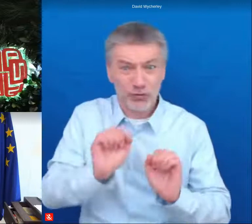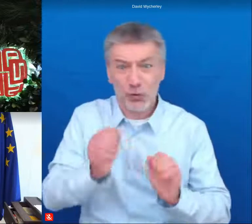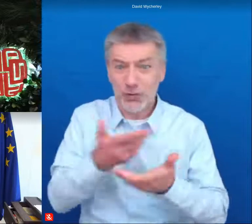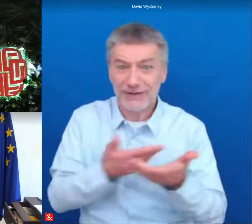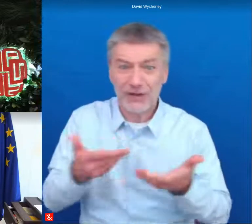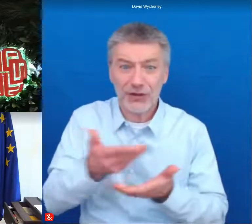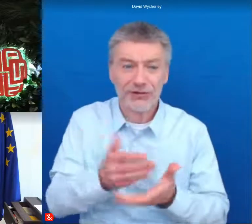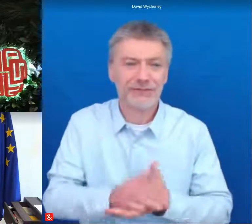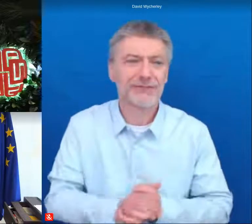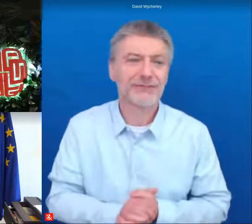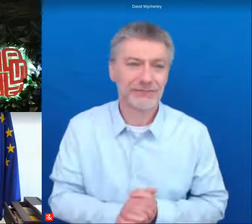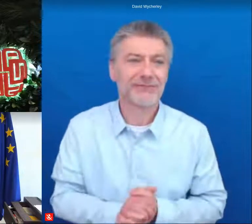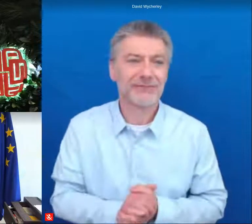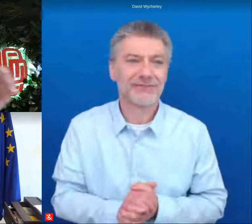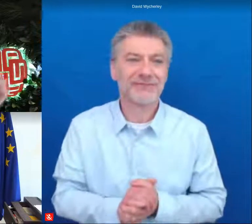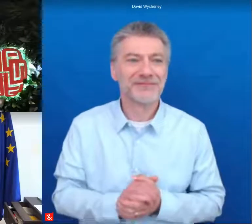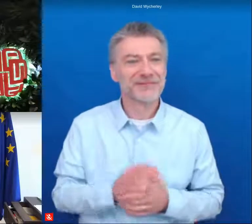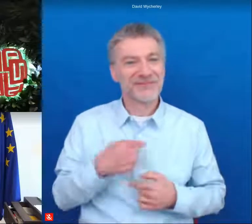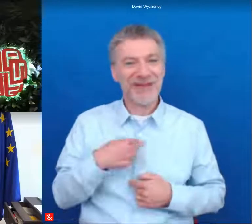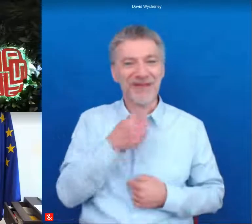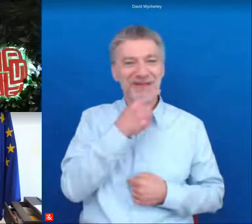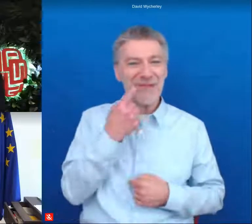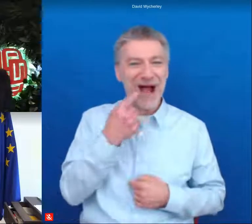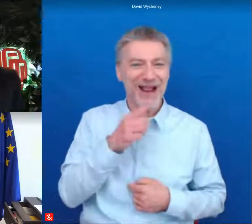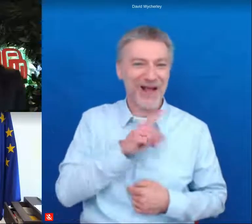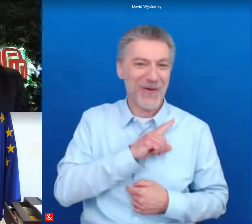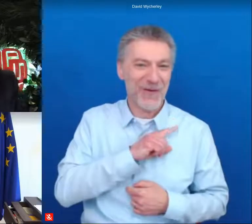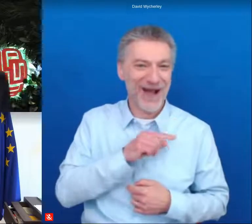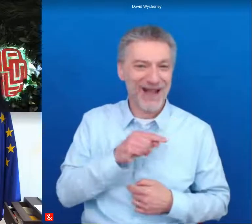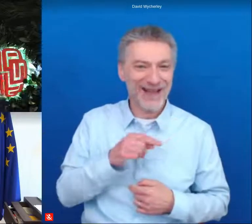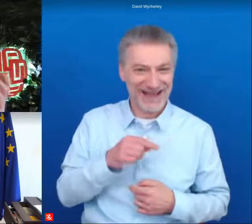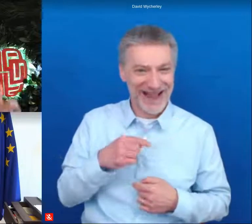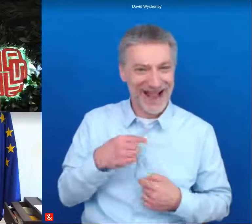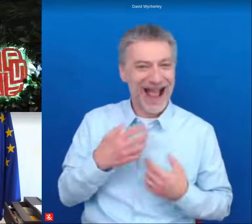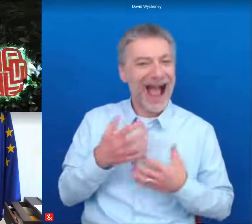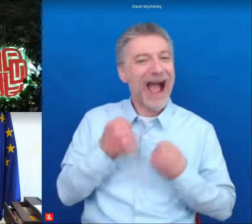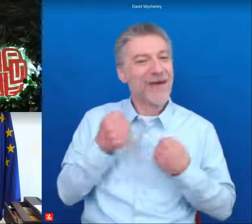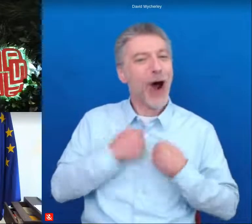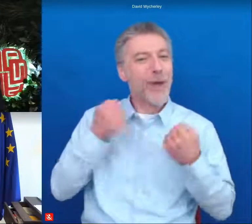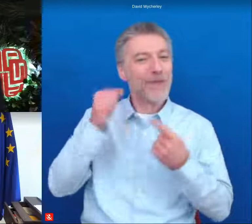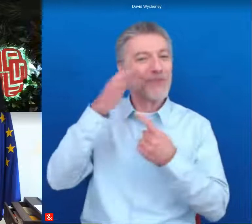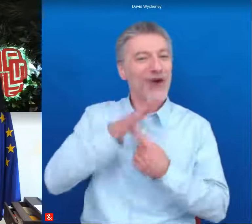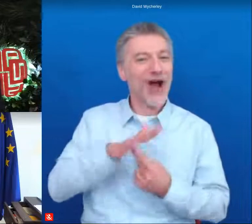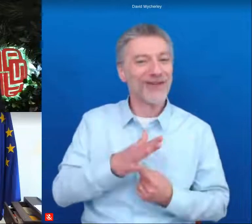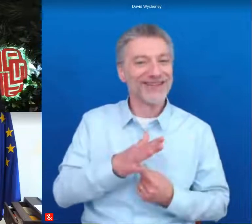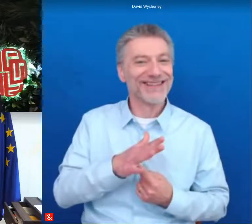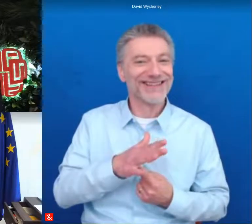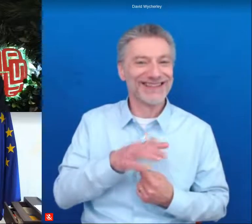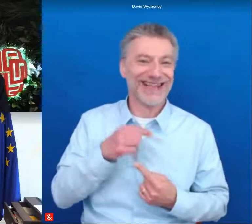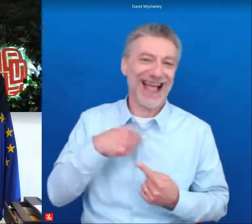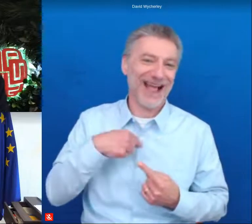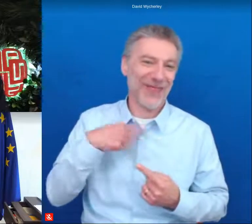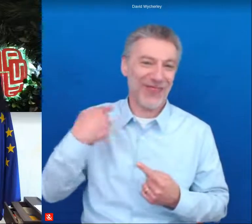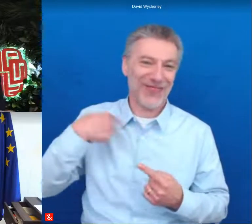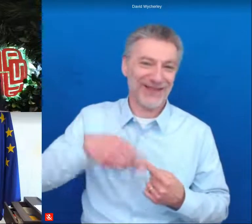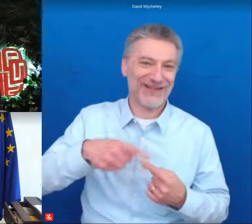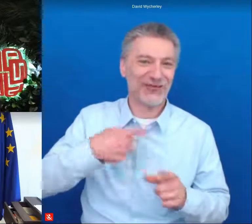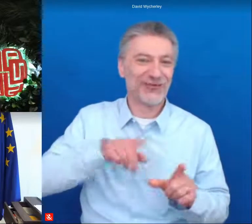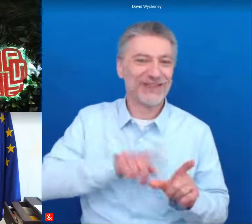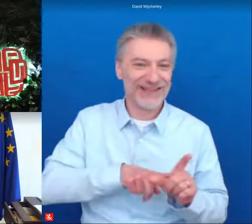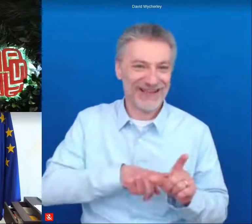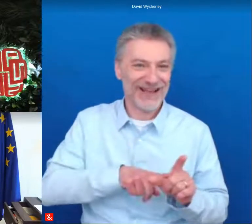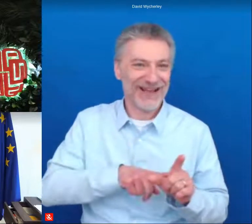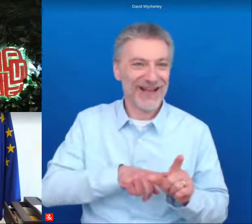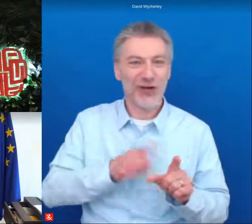yes i am smiling because you pointed out that directly to one of the the priority topics uh this year in febs which is child